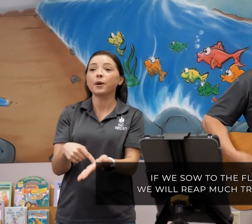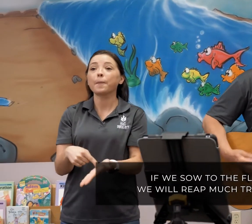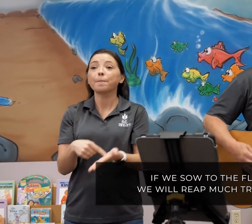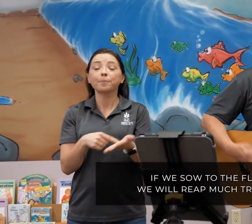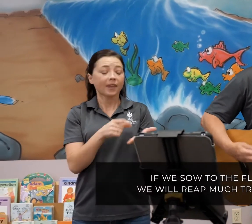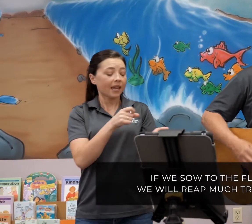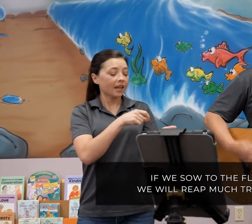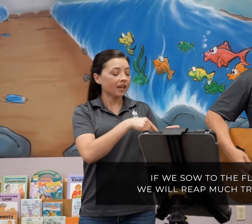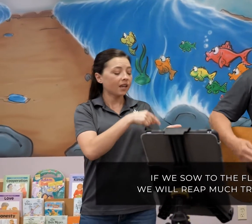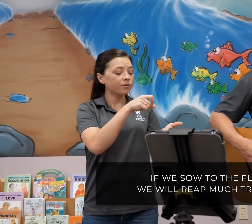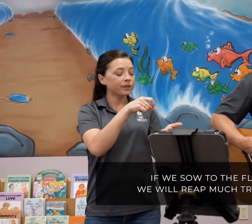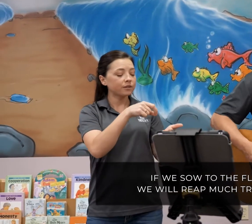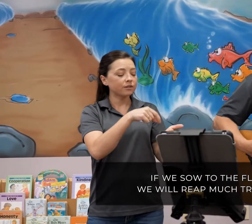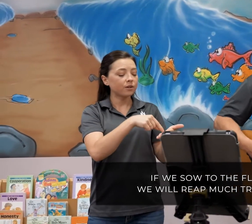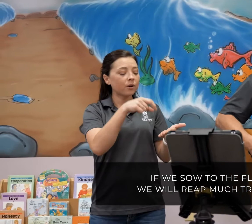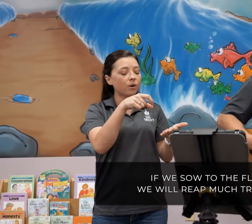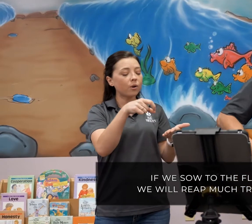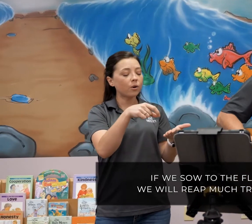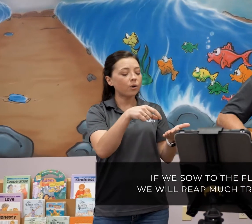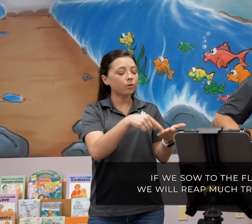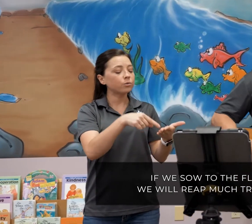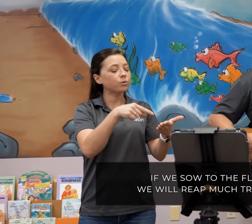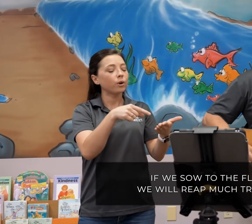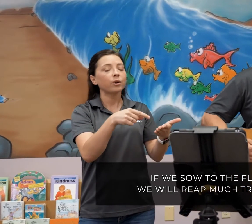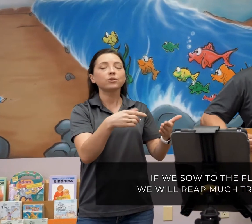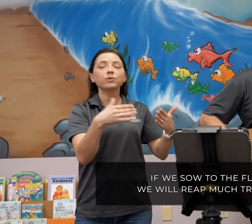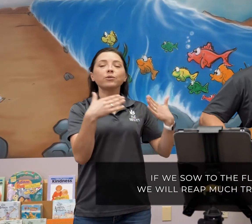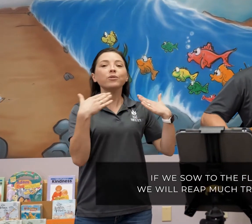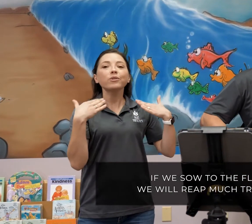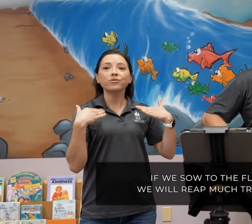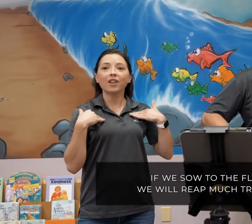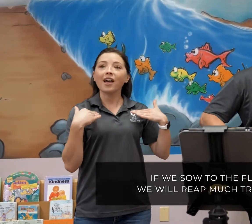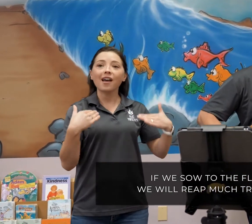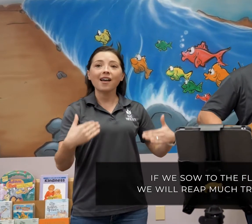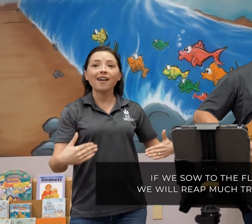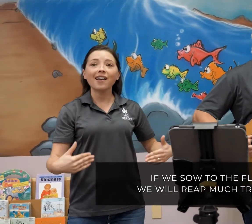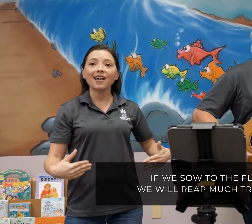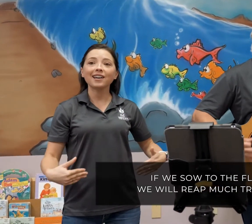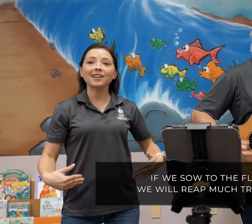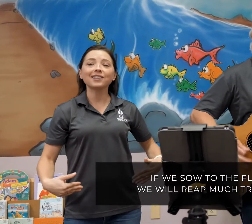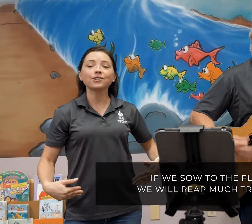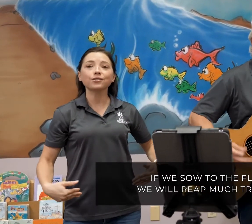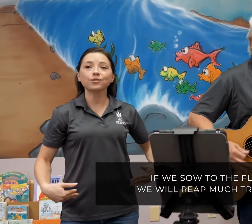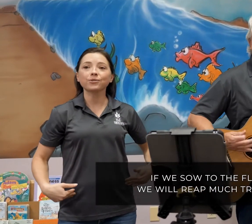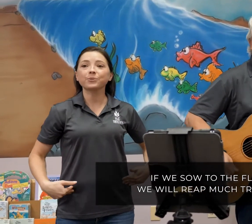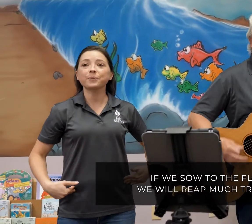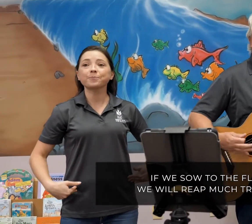we sow, if we sow, If to the flesh,